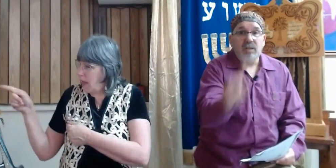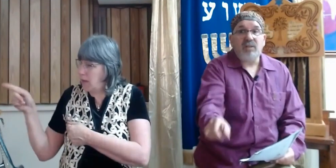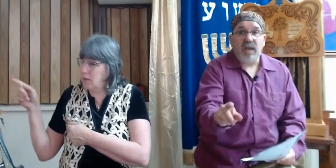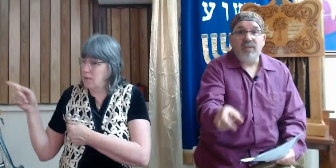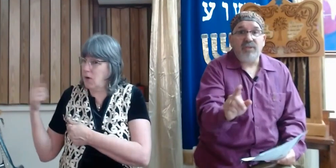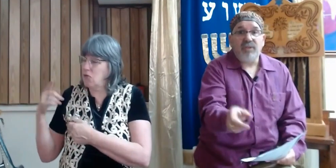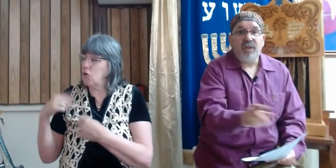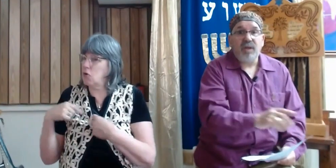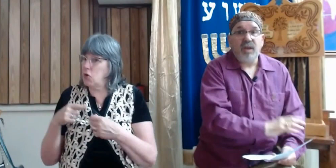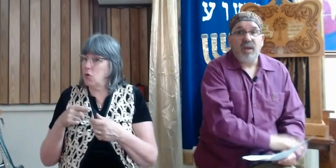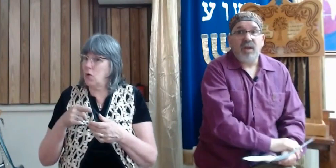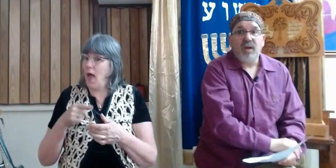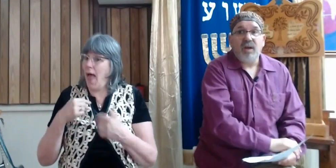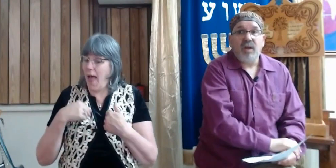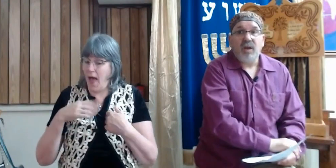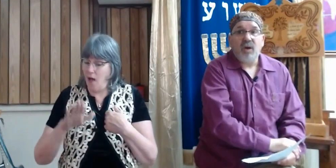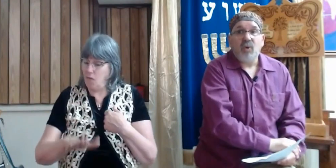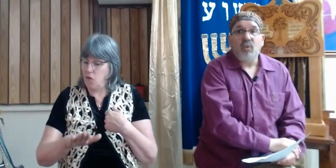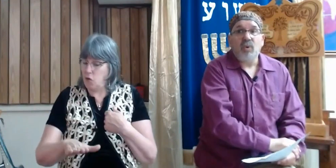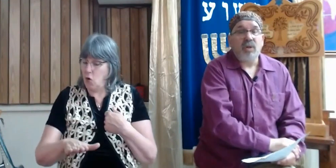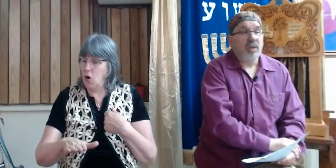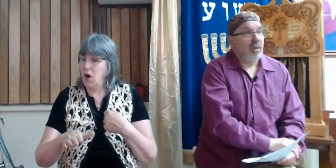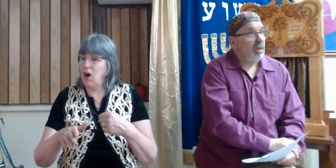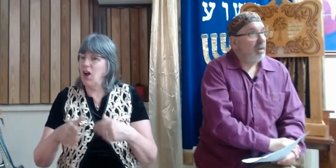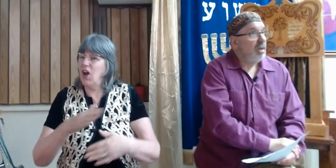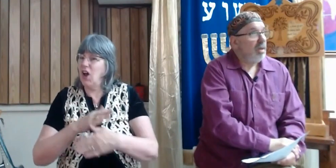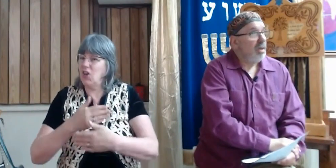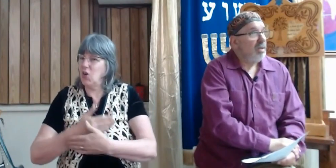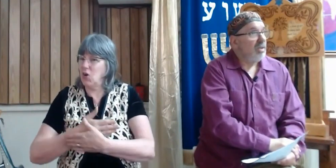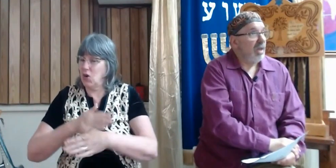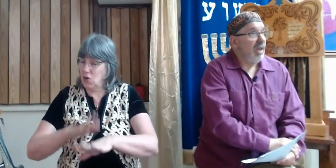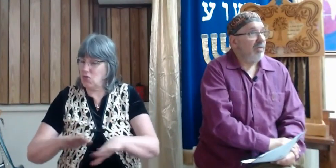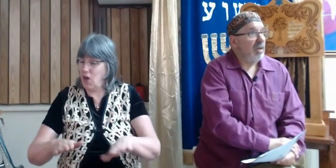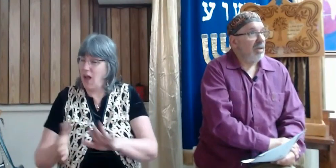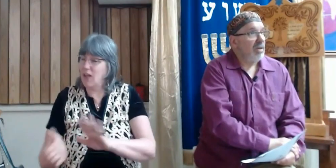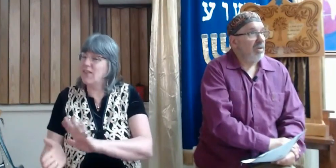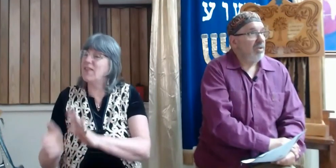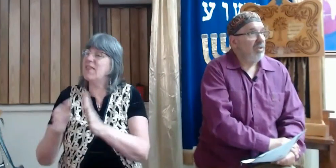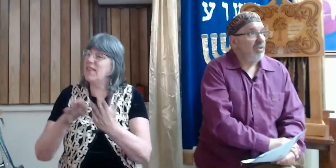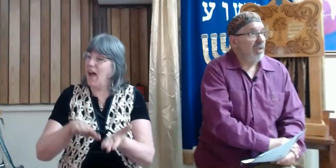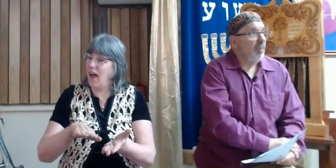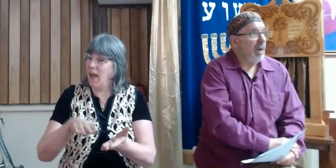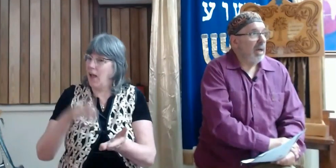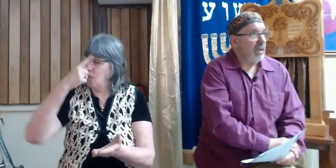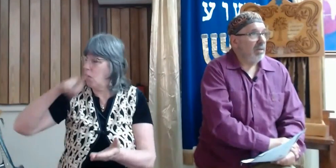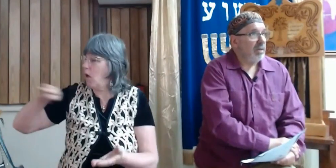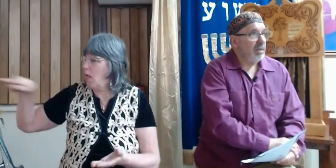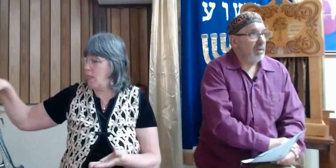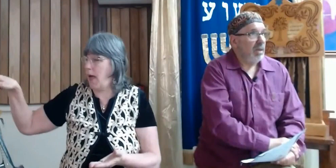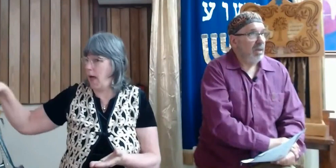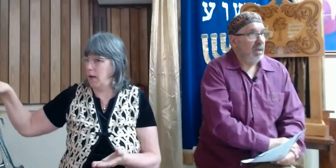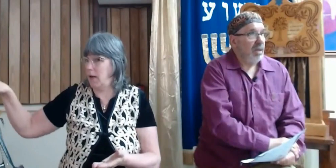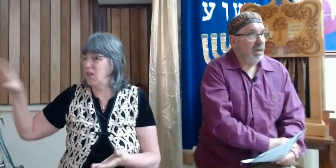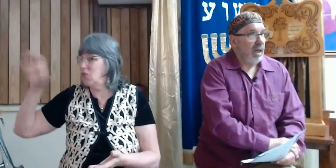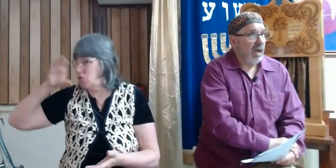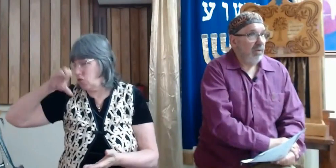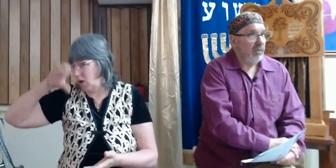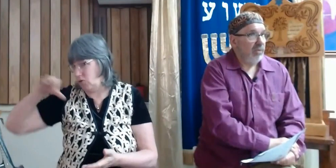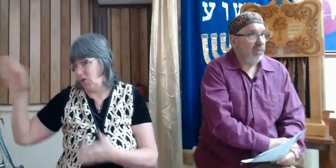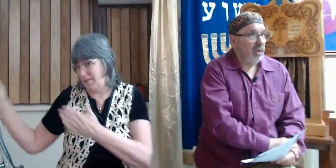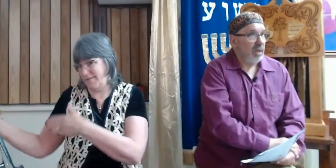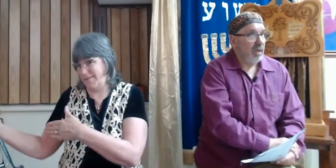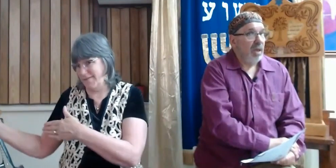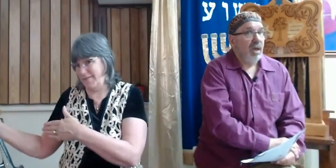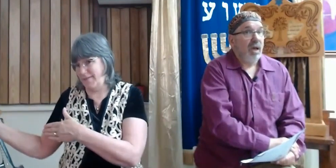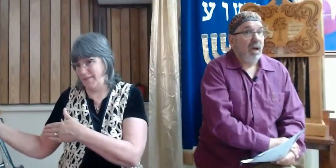his death would save somebody's life.